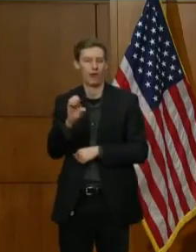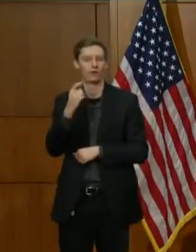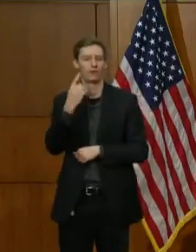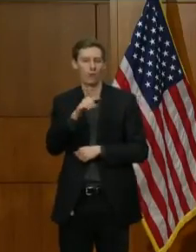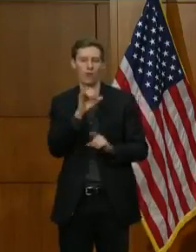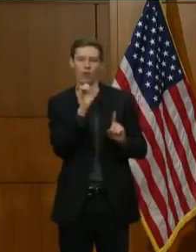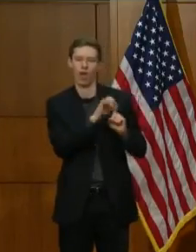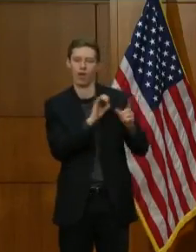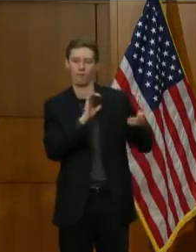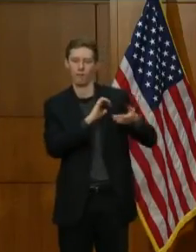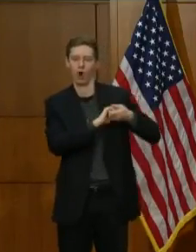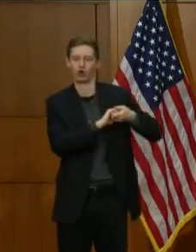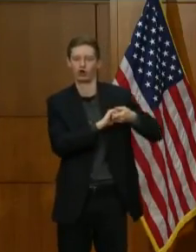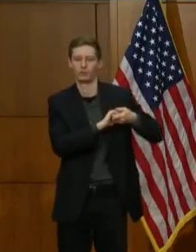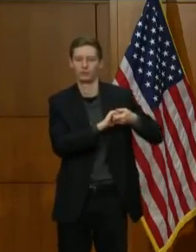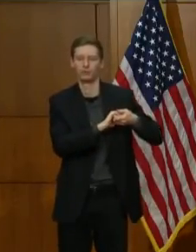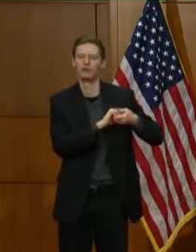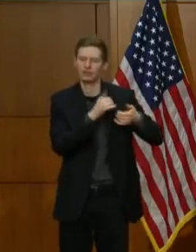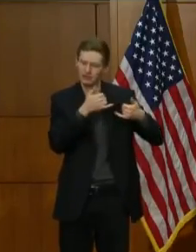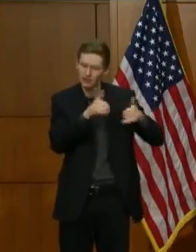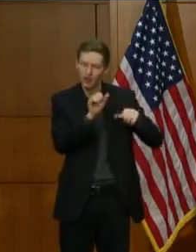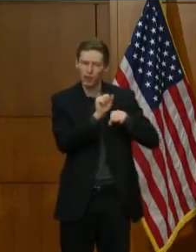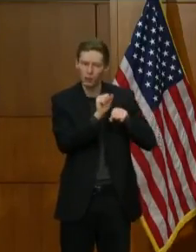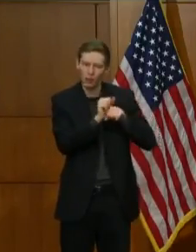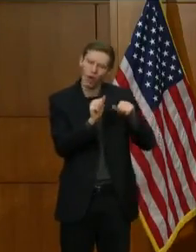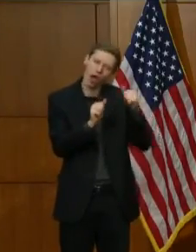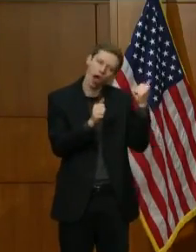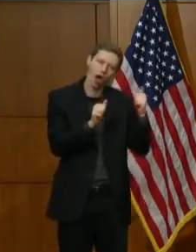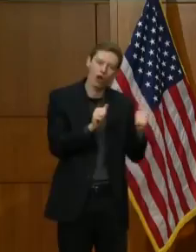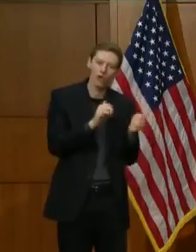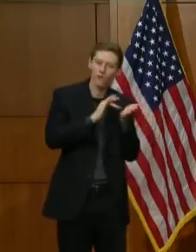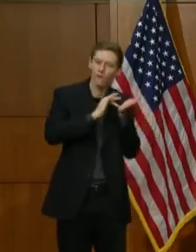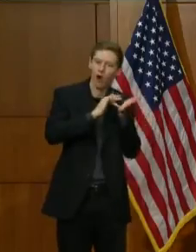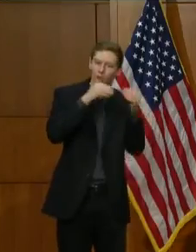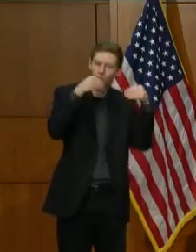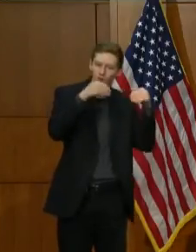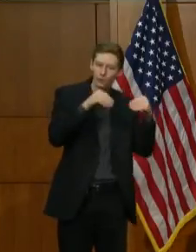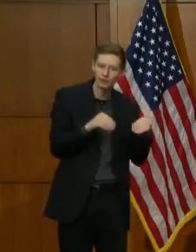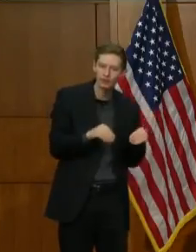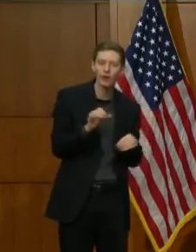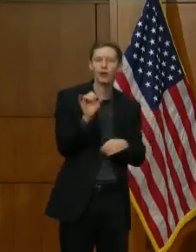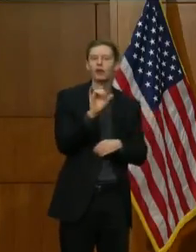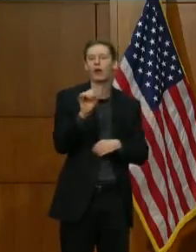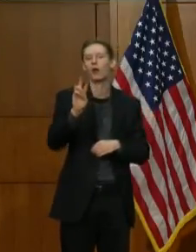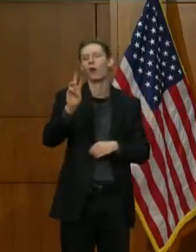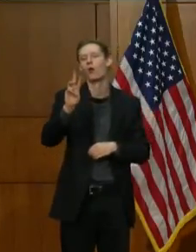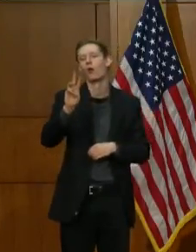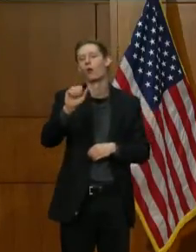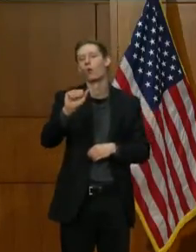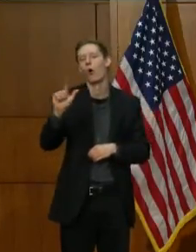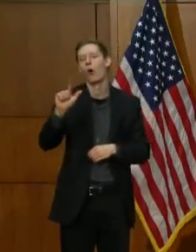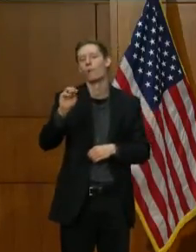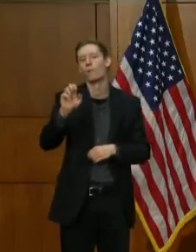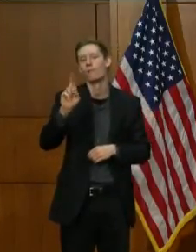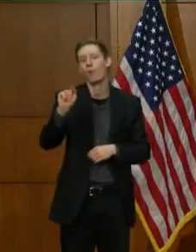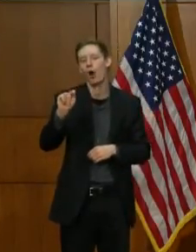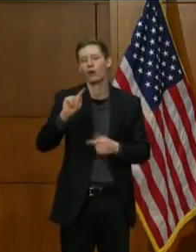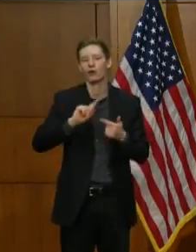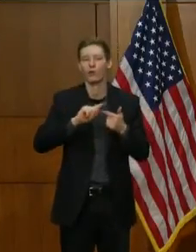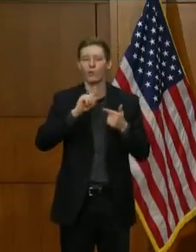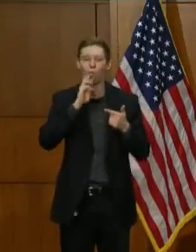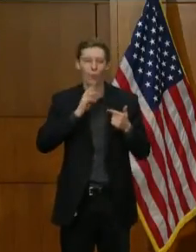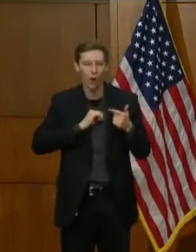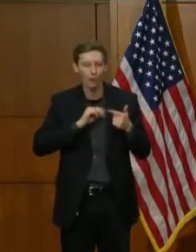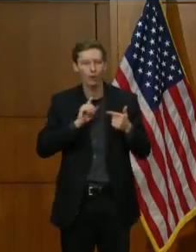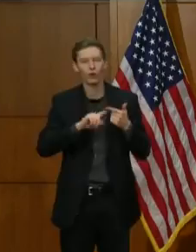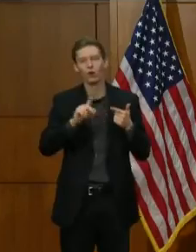We're working with other pharmacy change, excuse me, chains such as Walmart, Walgreens and Kroger.